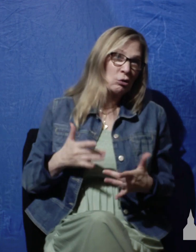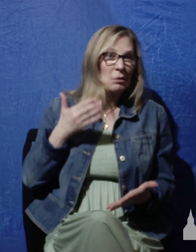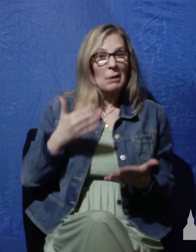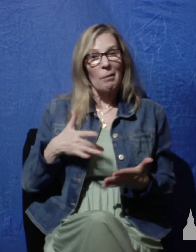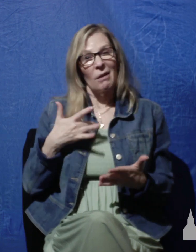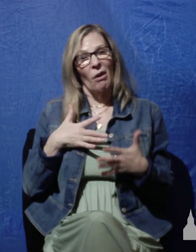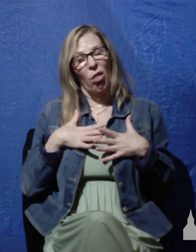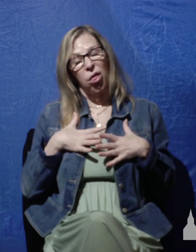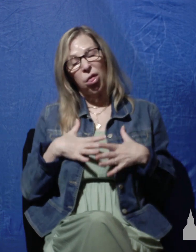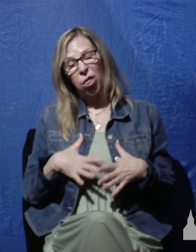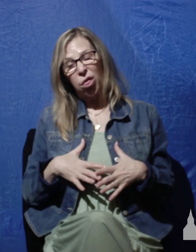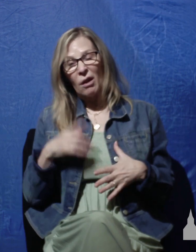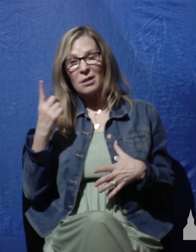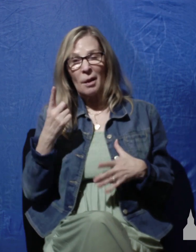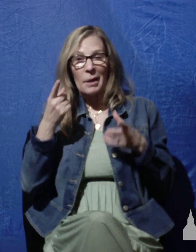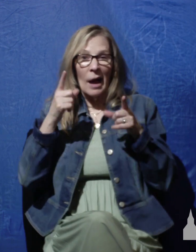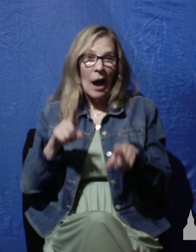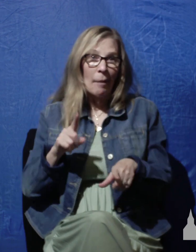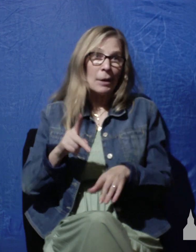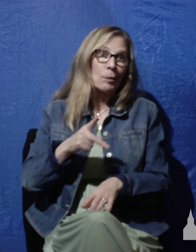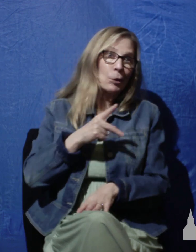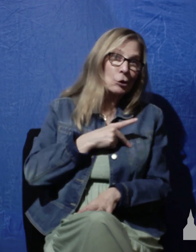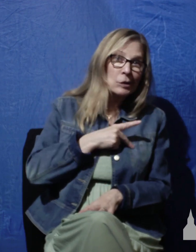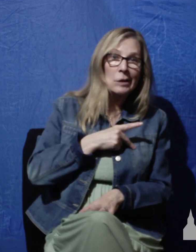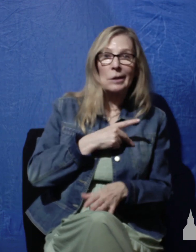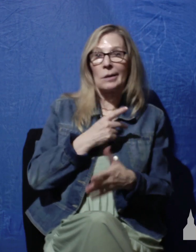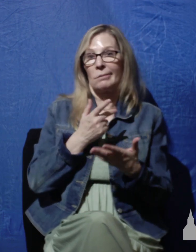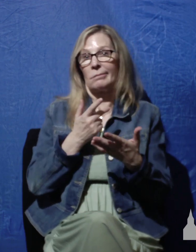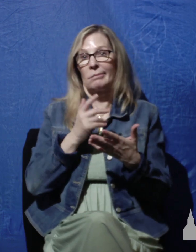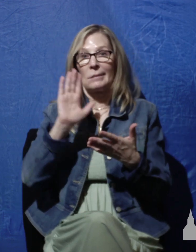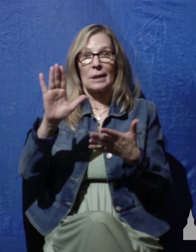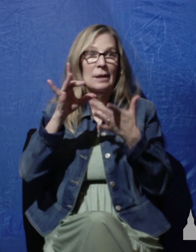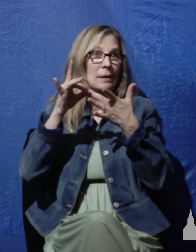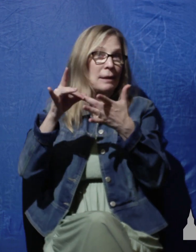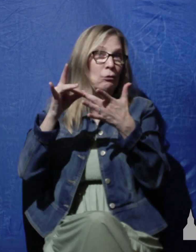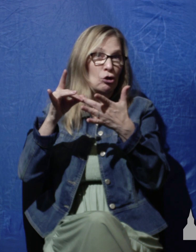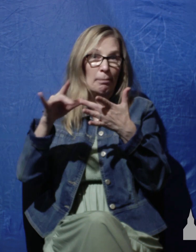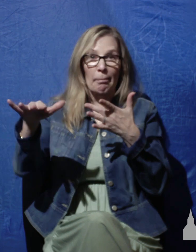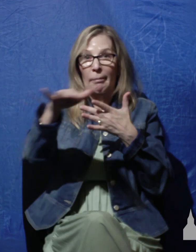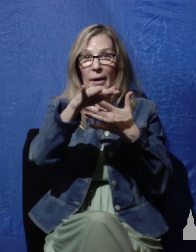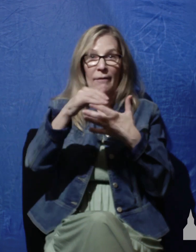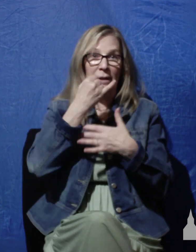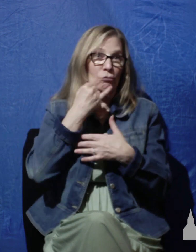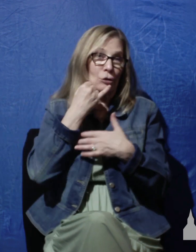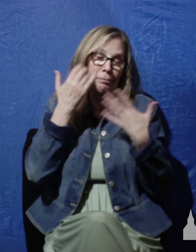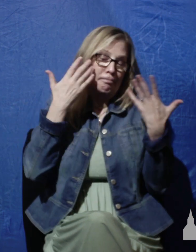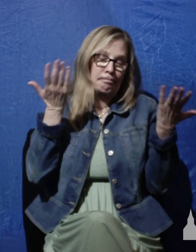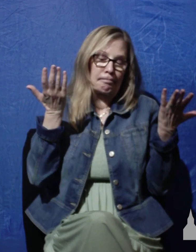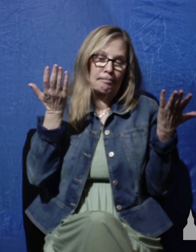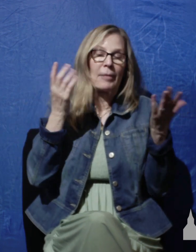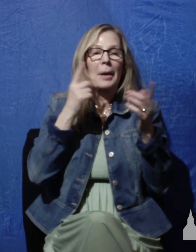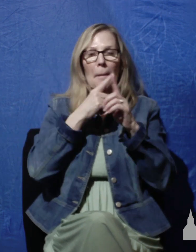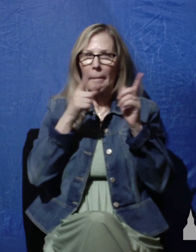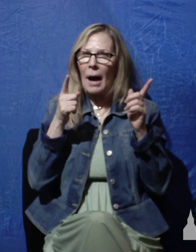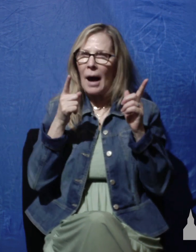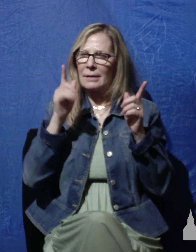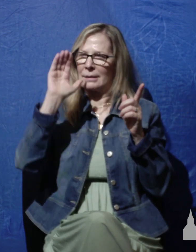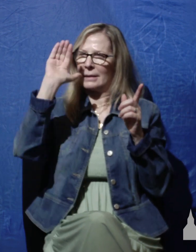something going on either personally or with his leadership of Israel. But implied in